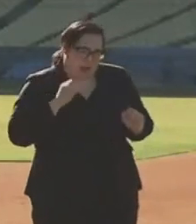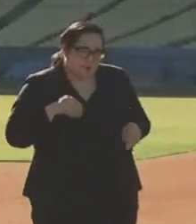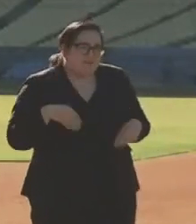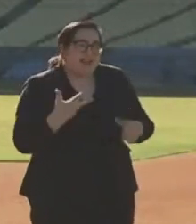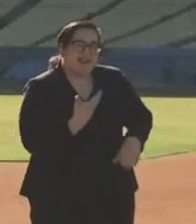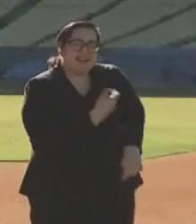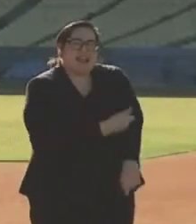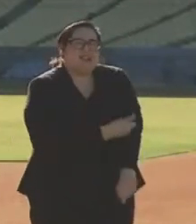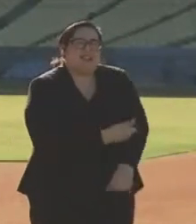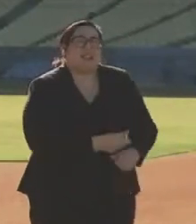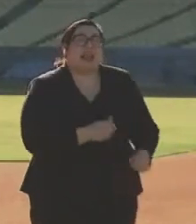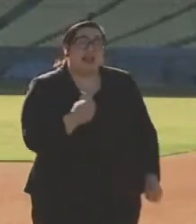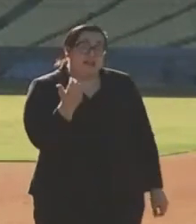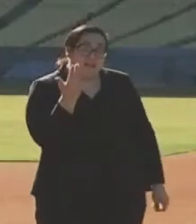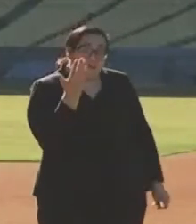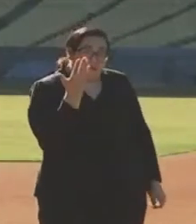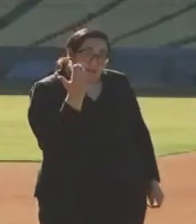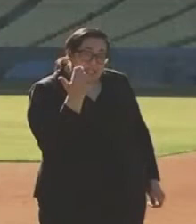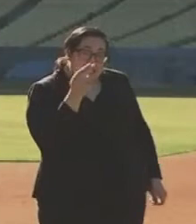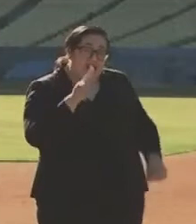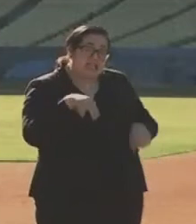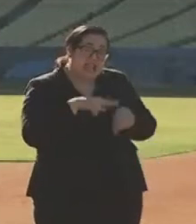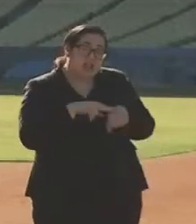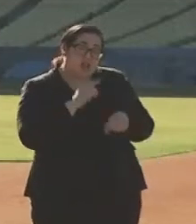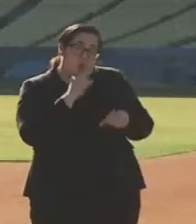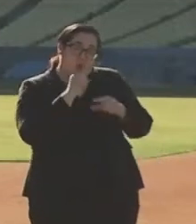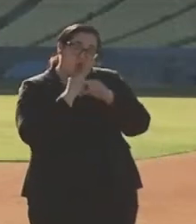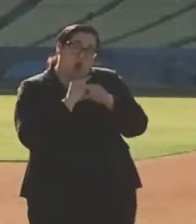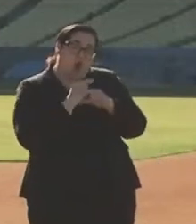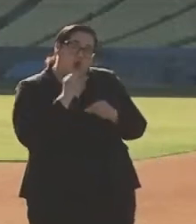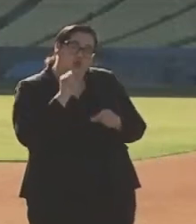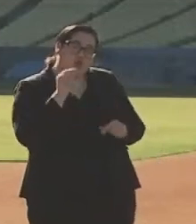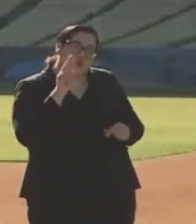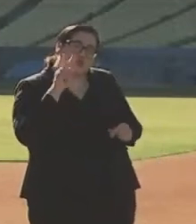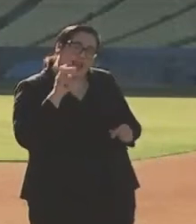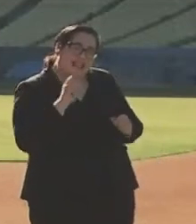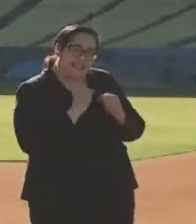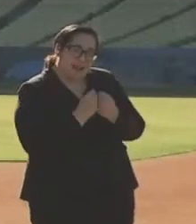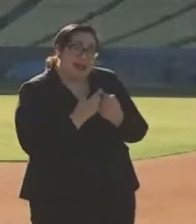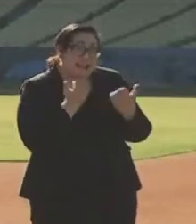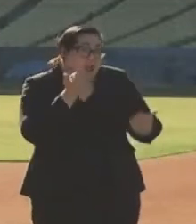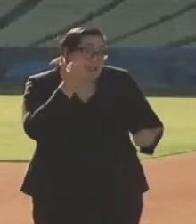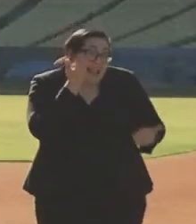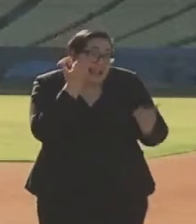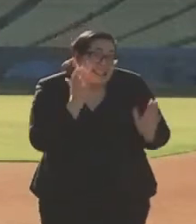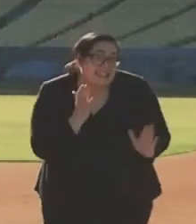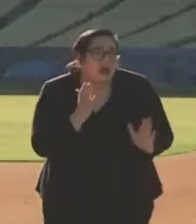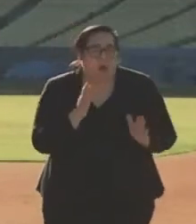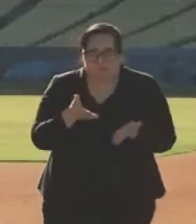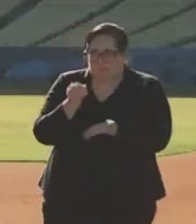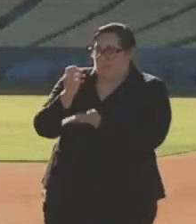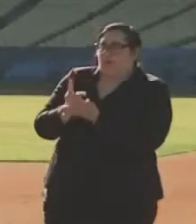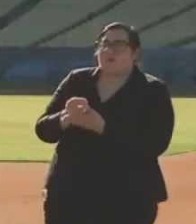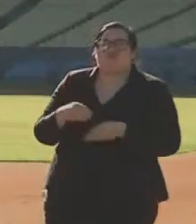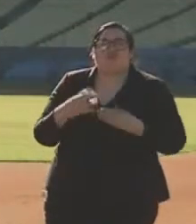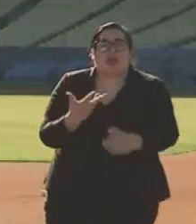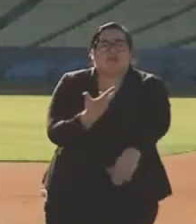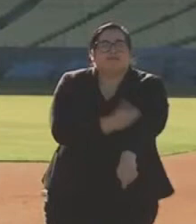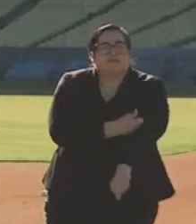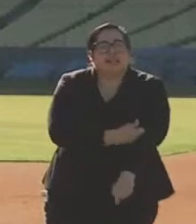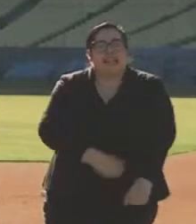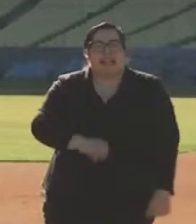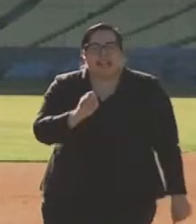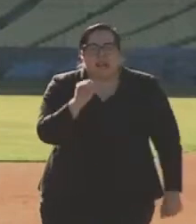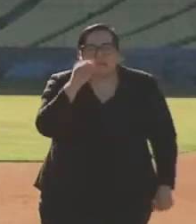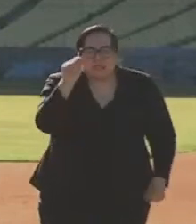vaccinations, 15 National Guard strike teams. We have dentists now that can provide vaccines, EMTs, paramedics.